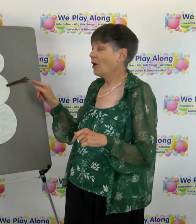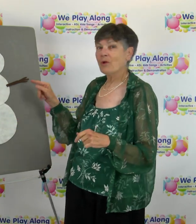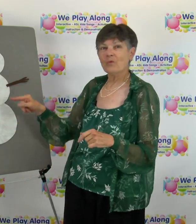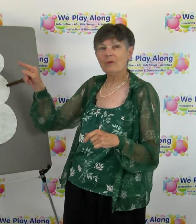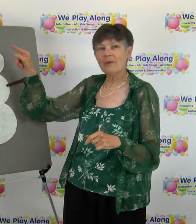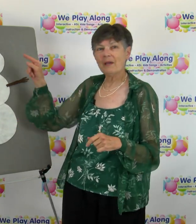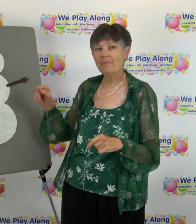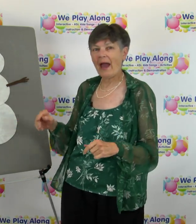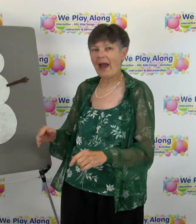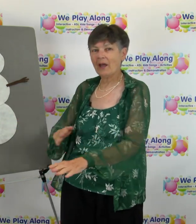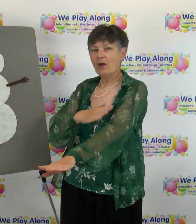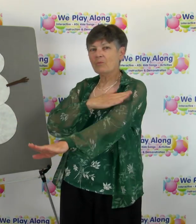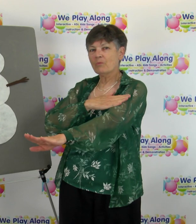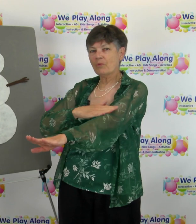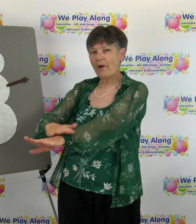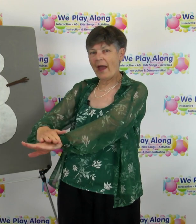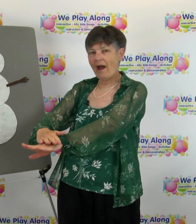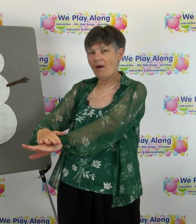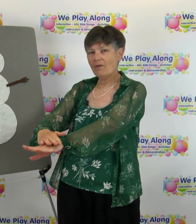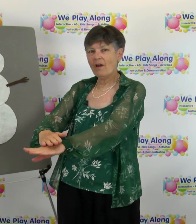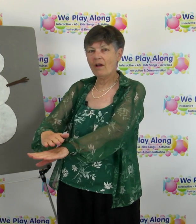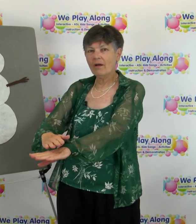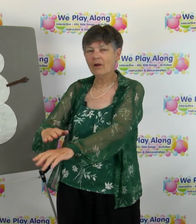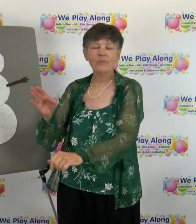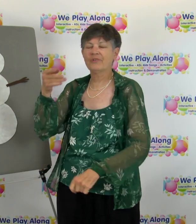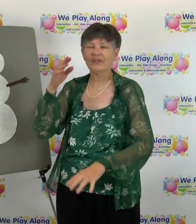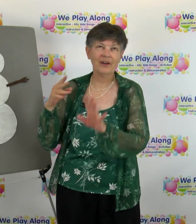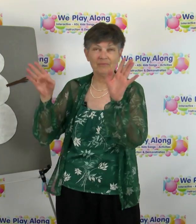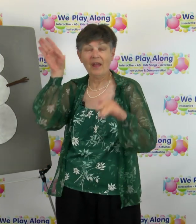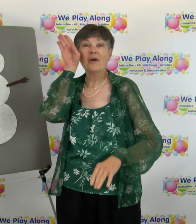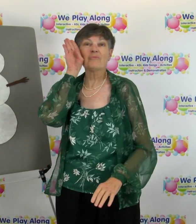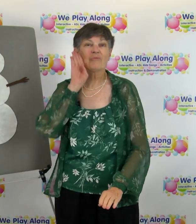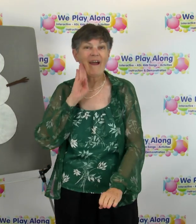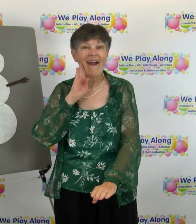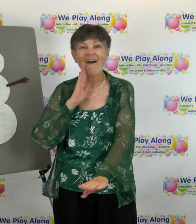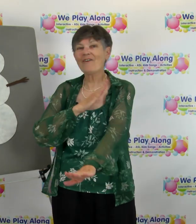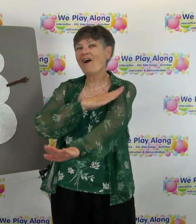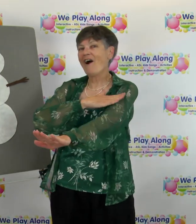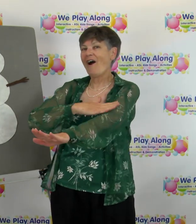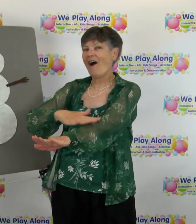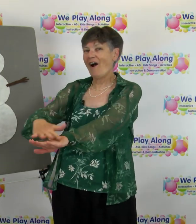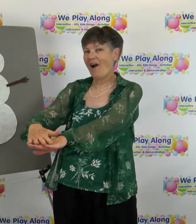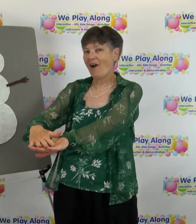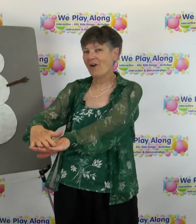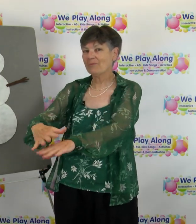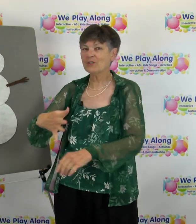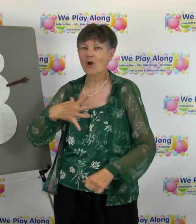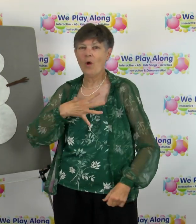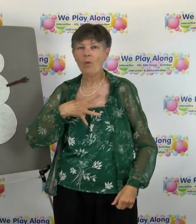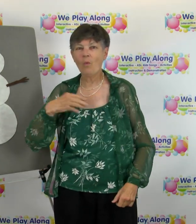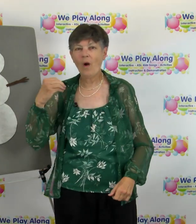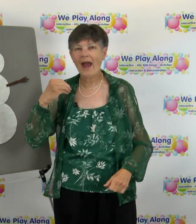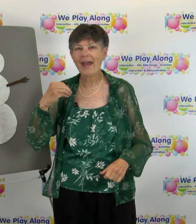repeat back brown oh sorry brown arms white